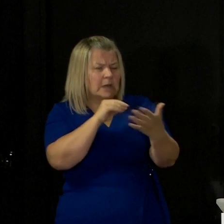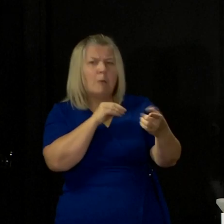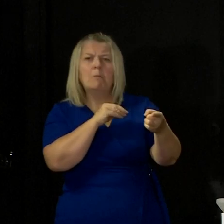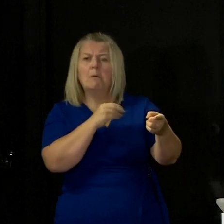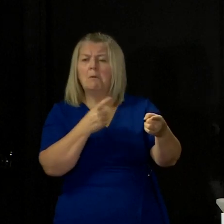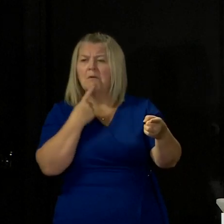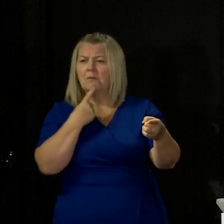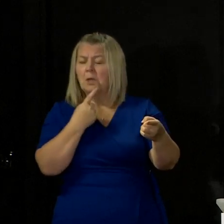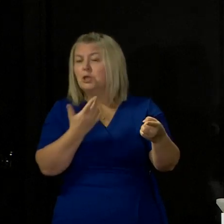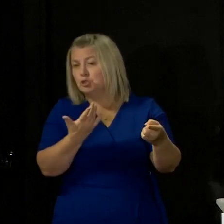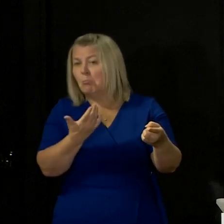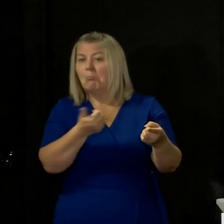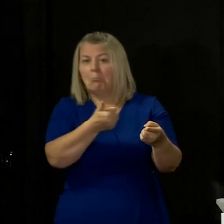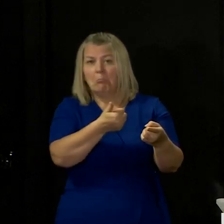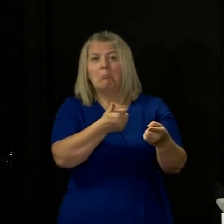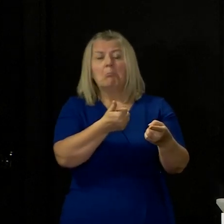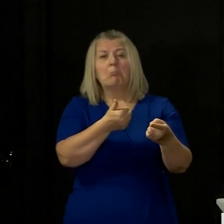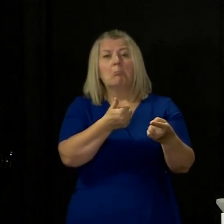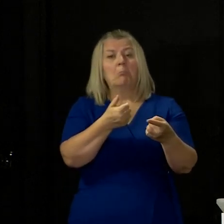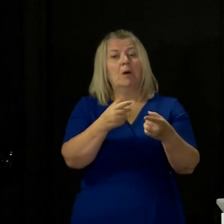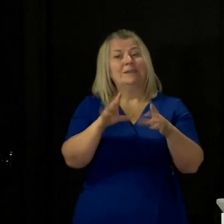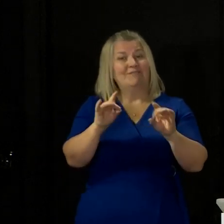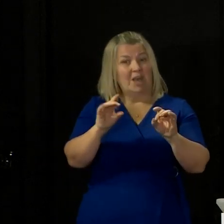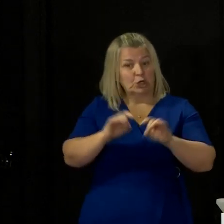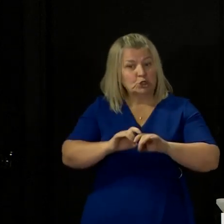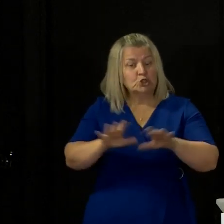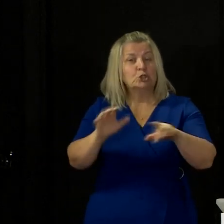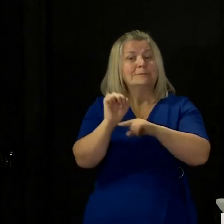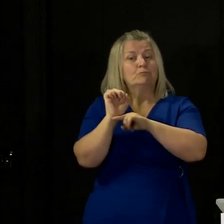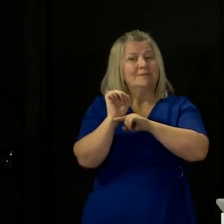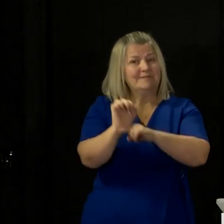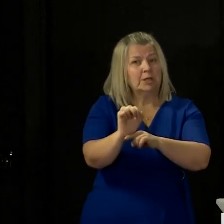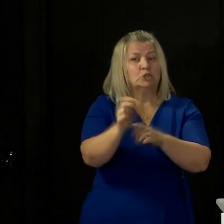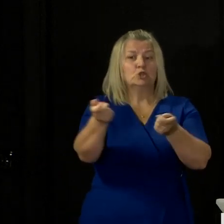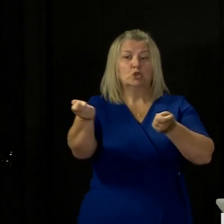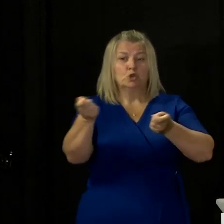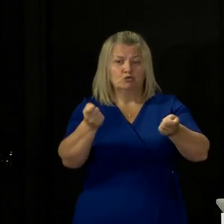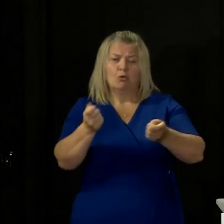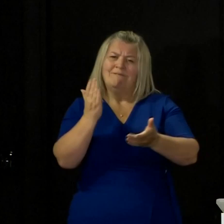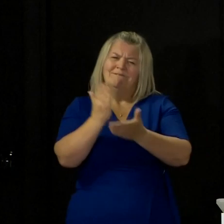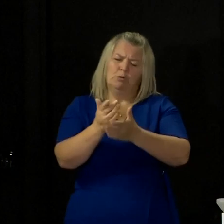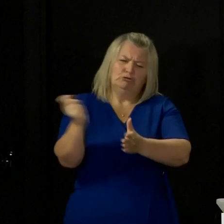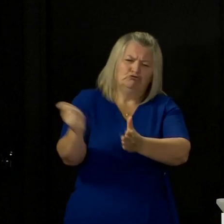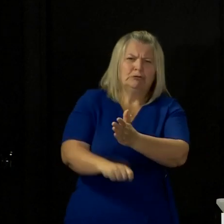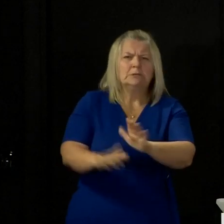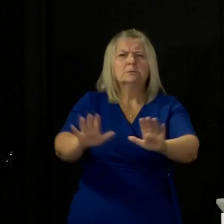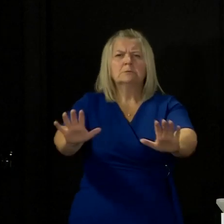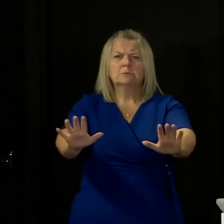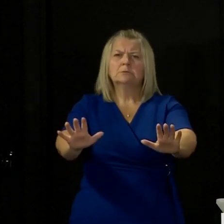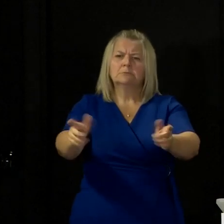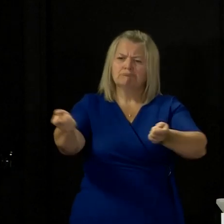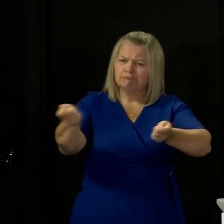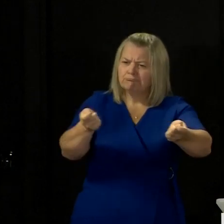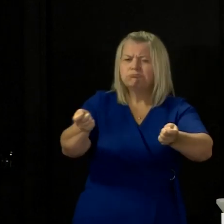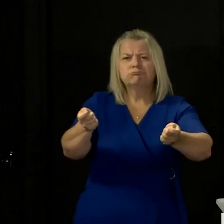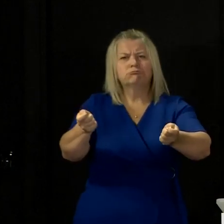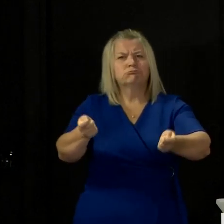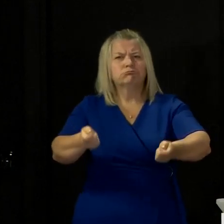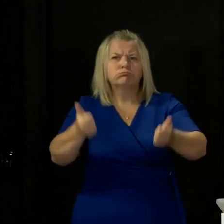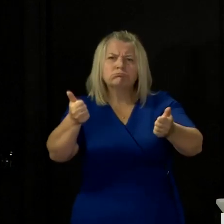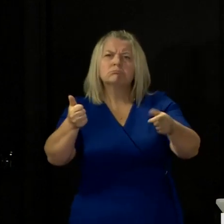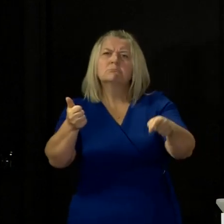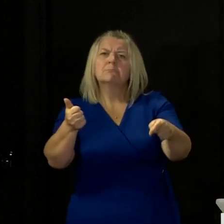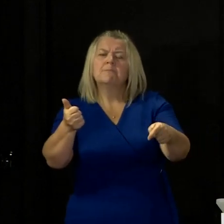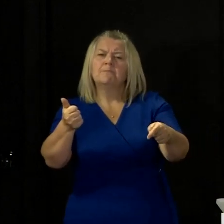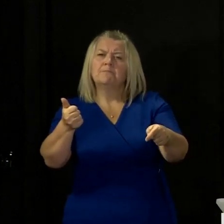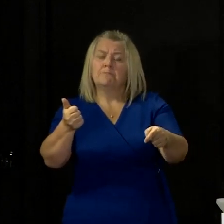but the infection prevention and control procedures that apply in hospitals are very strict and rigorous for very good reasons and we expect